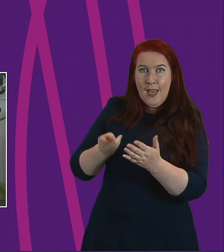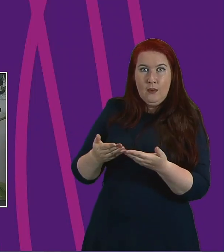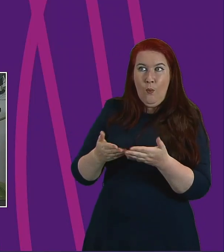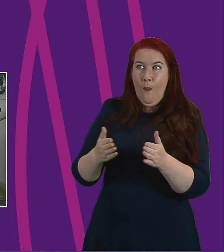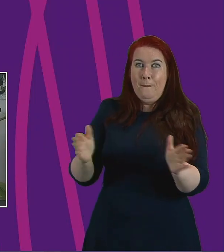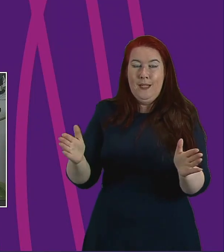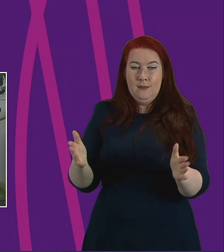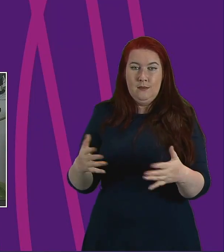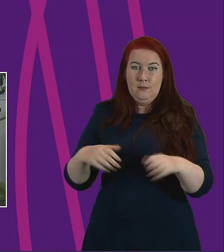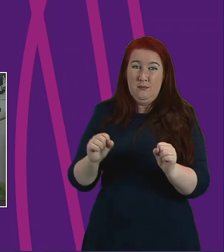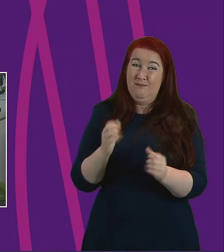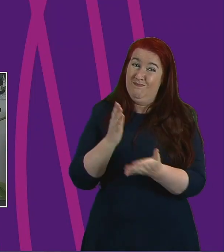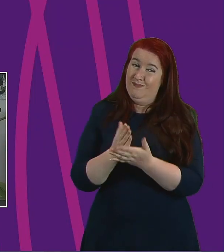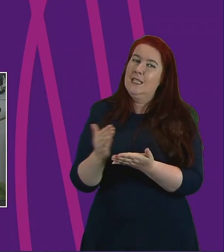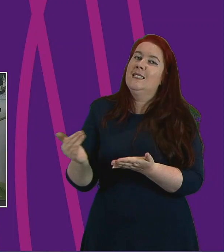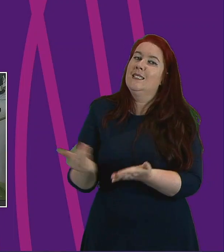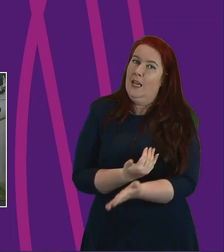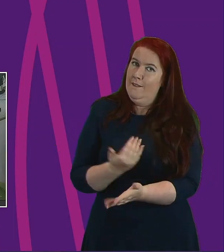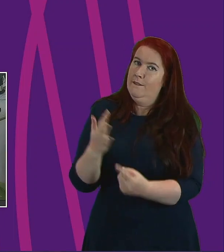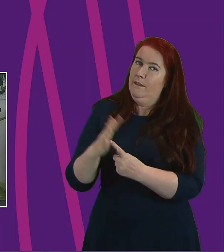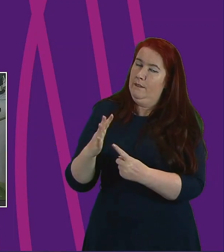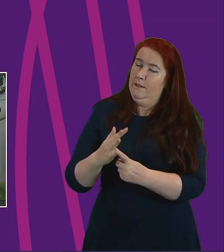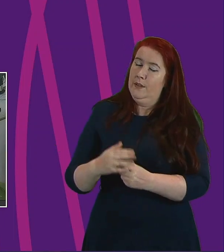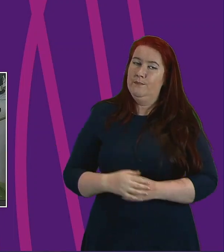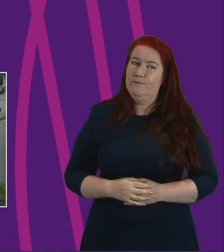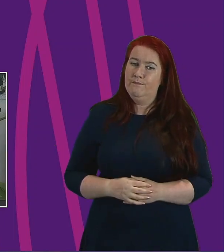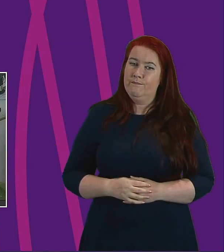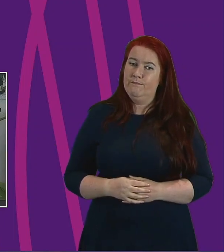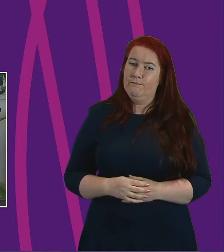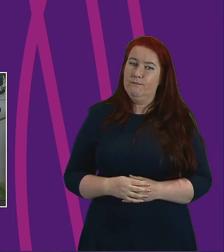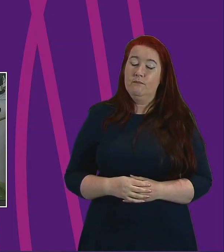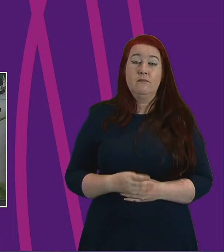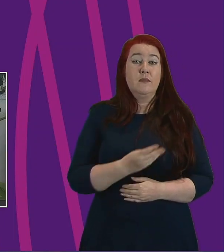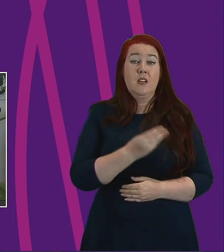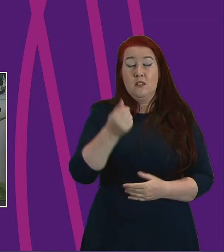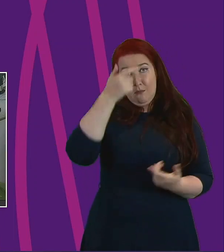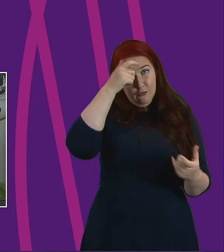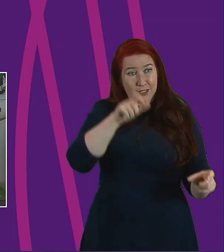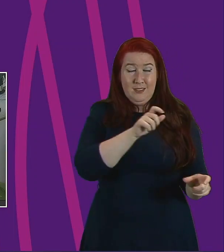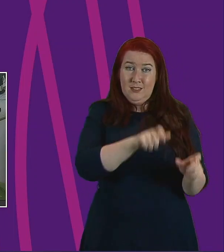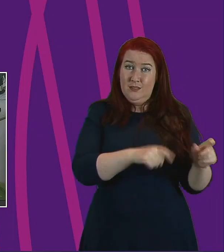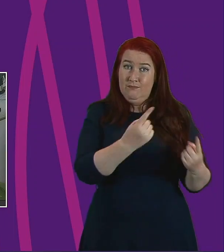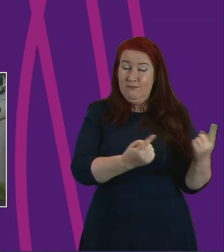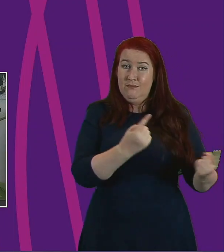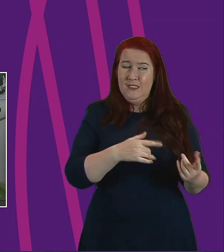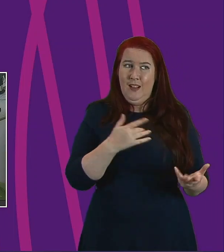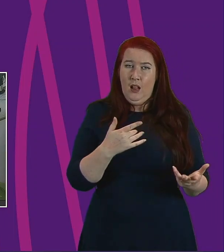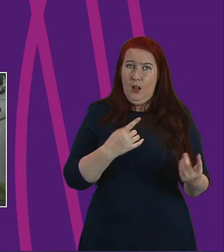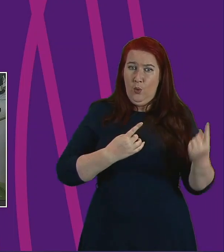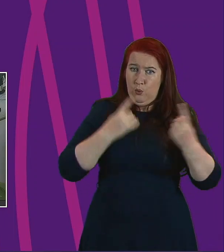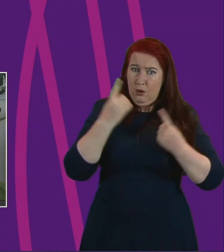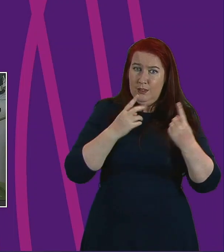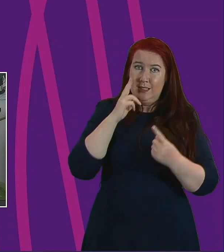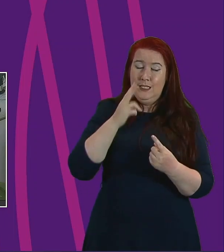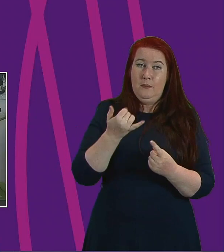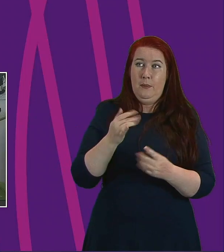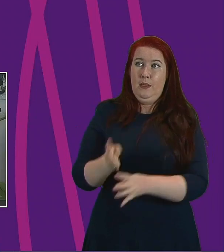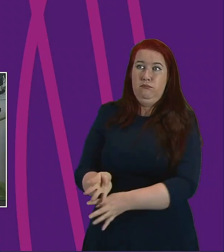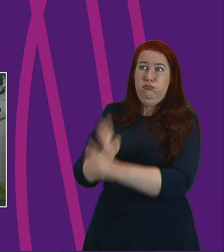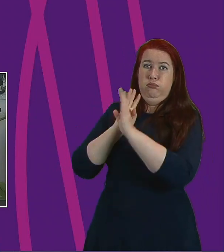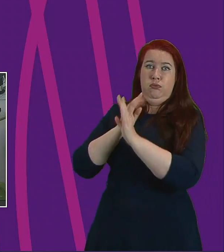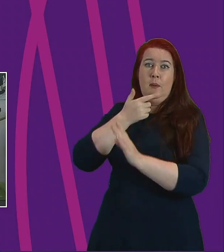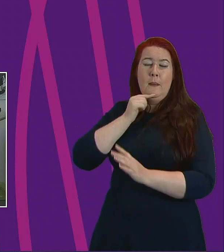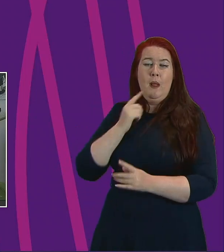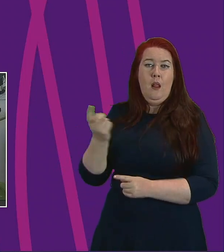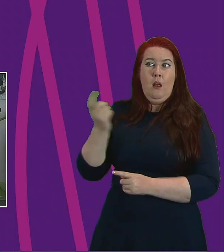here has to be on safely. Some residents are very worried about what they see as an influx of people coming to the